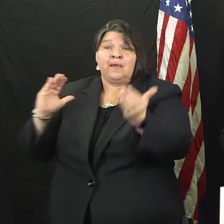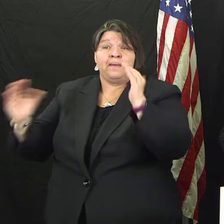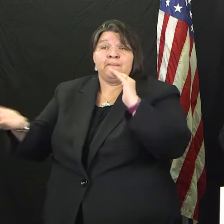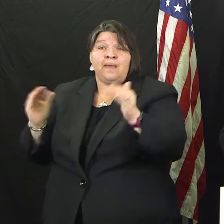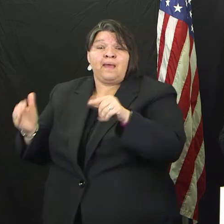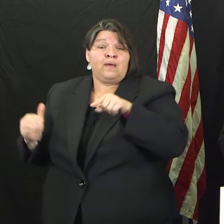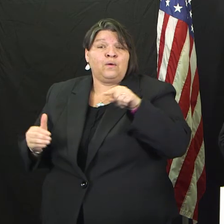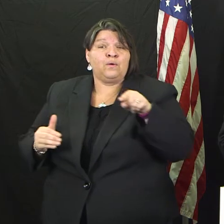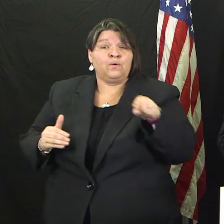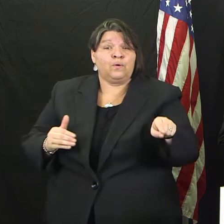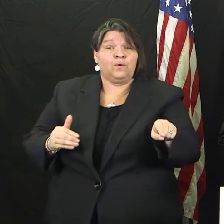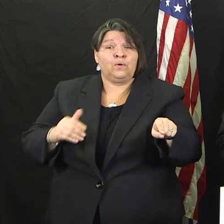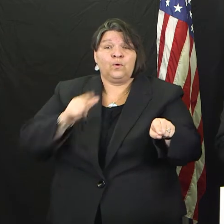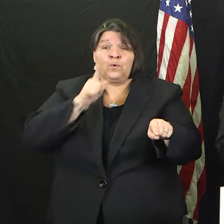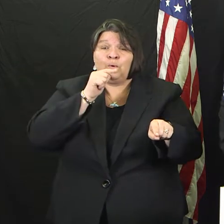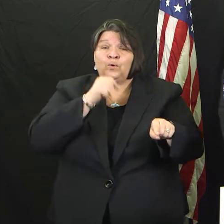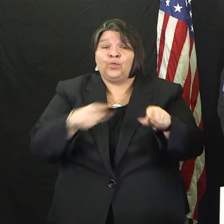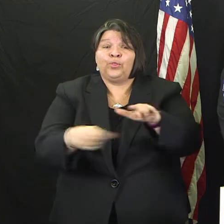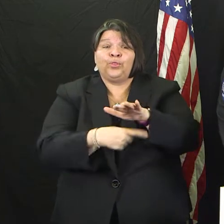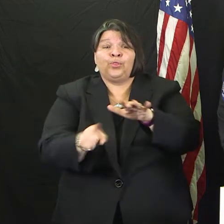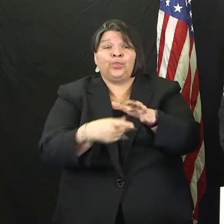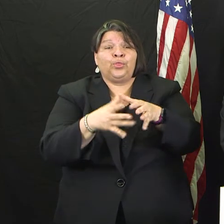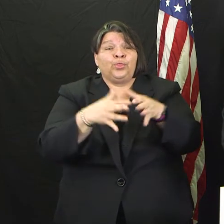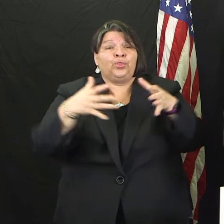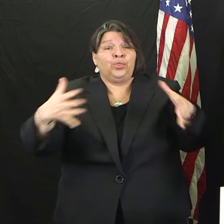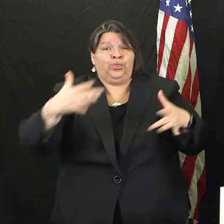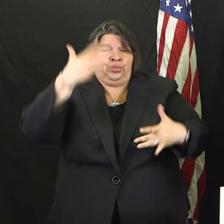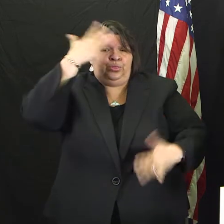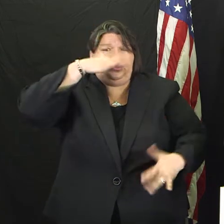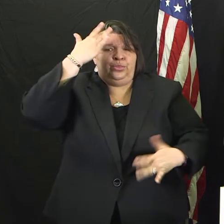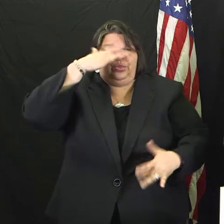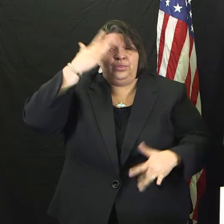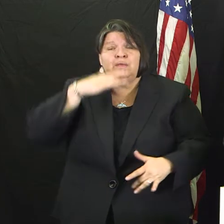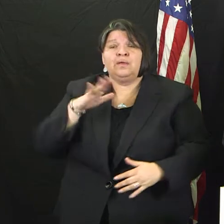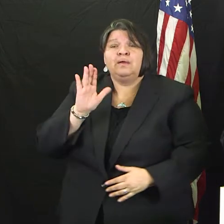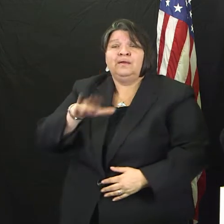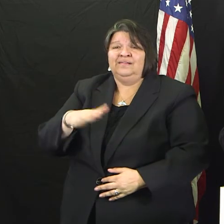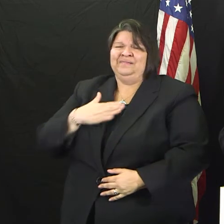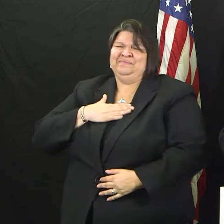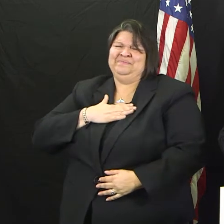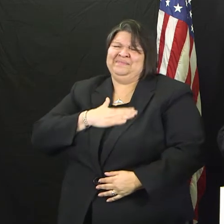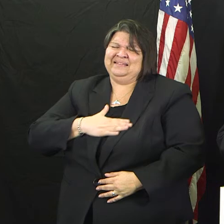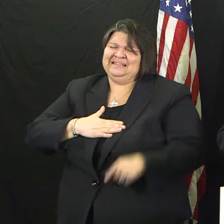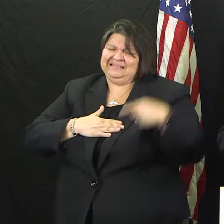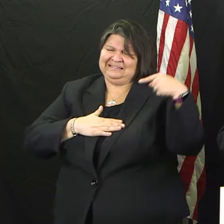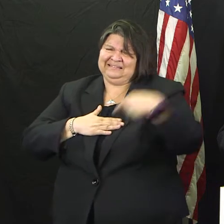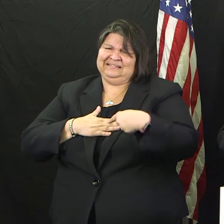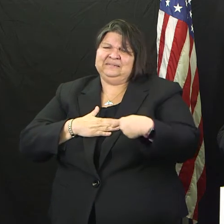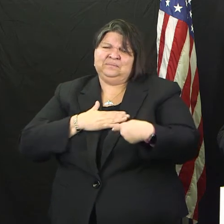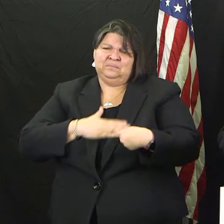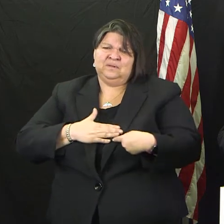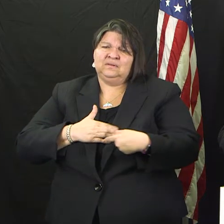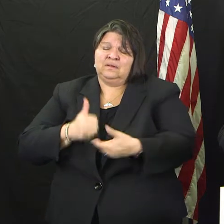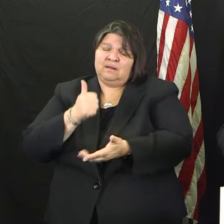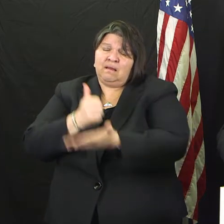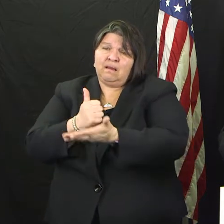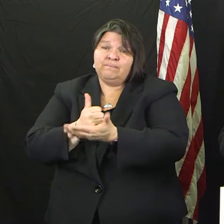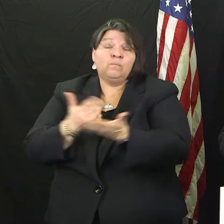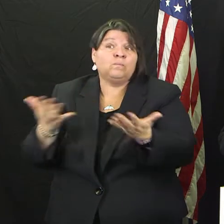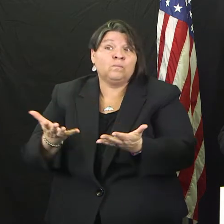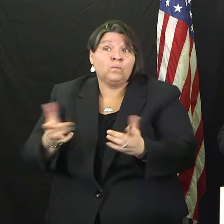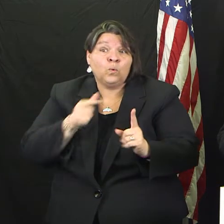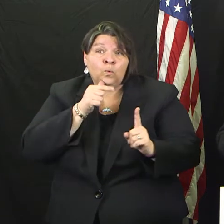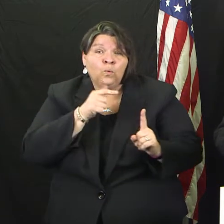please, please, please, please help our police department not having to chase calls about violations of the